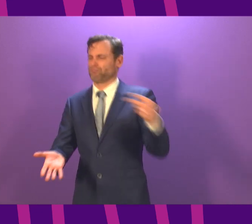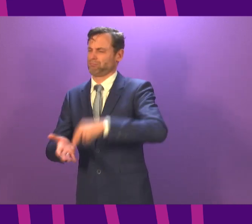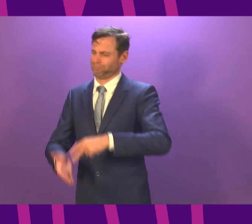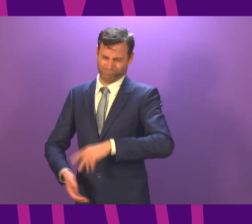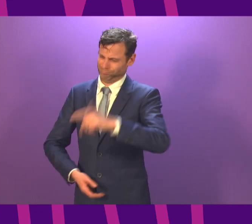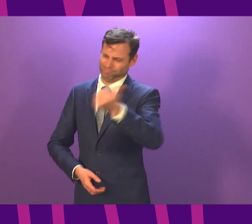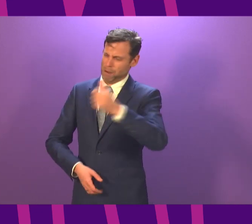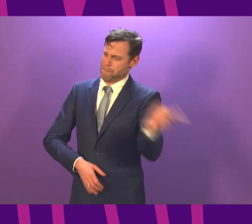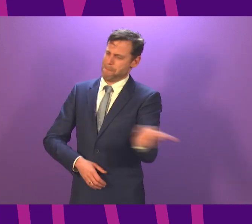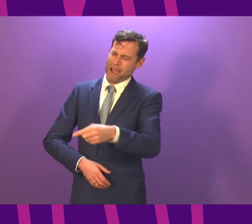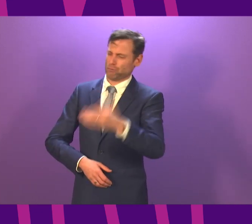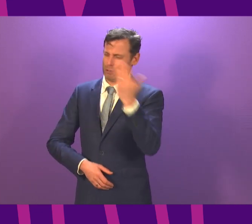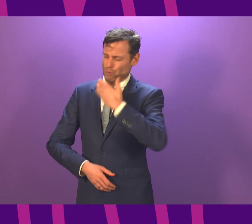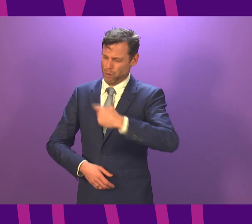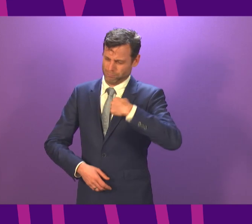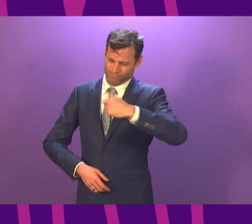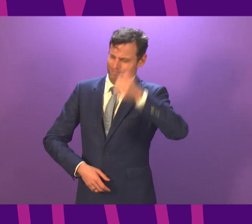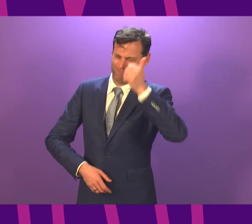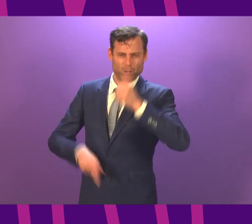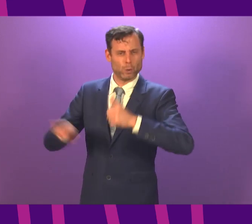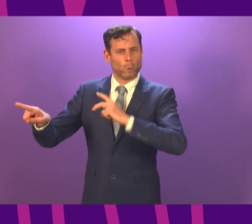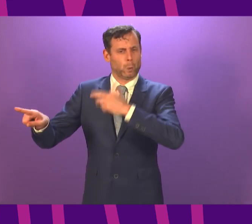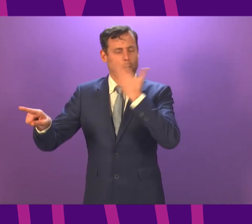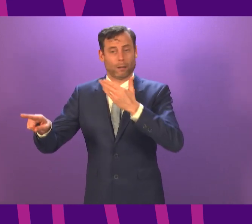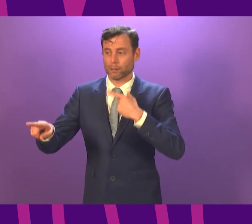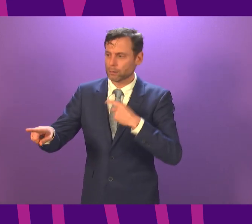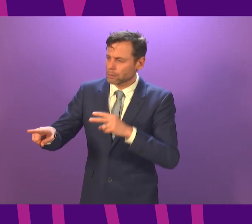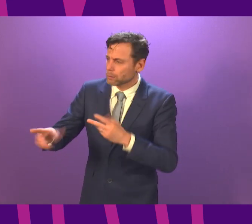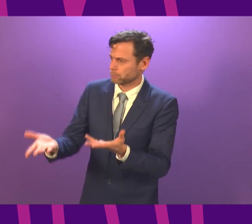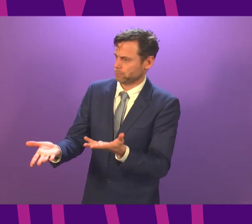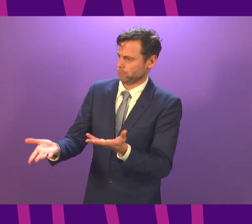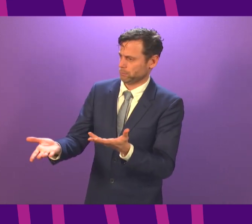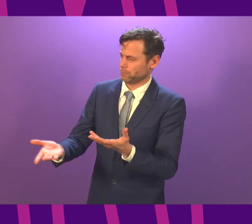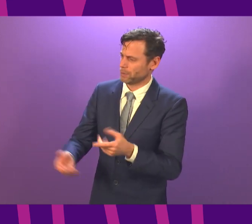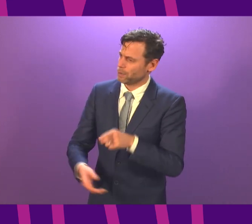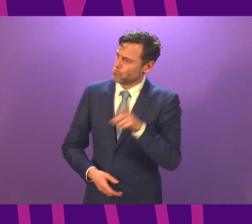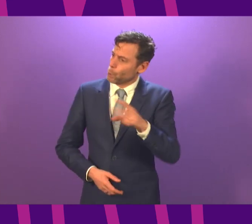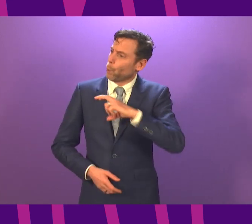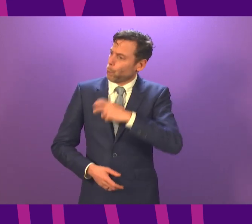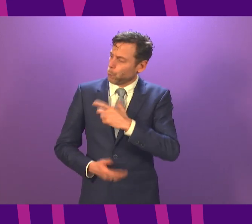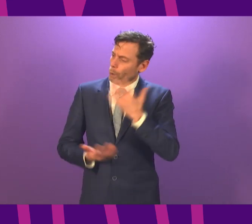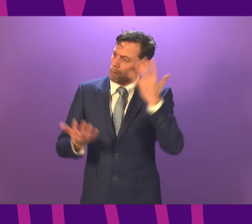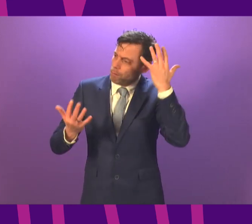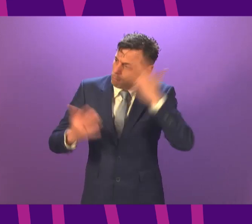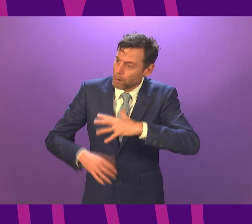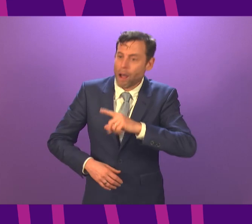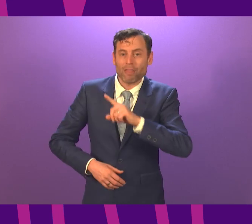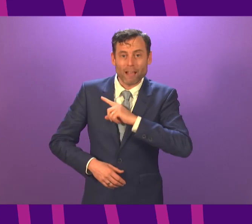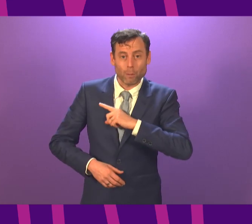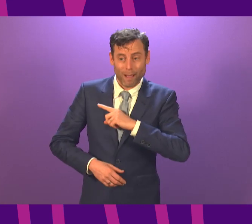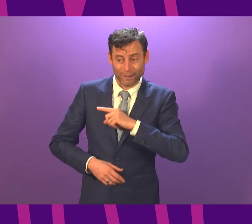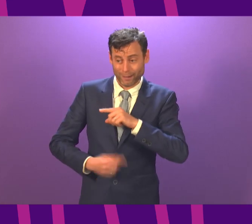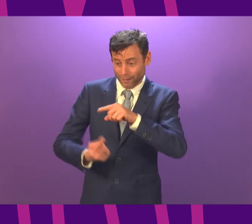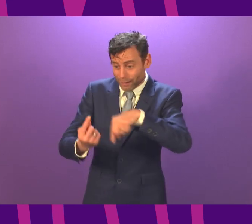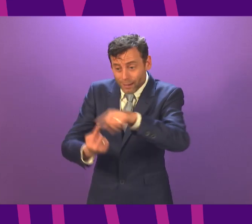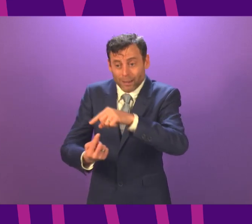question the judgment of unions and even their integrity in their call for a precautionary response to the pandemic. So